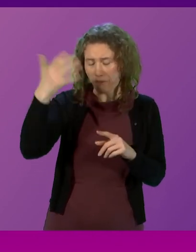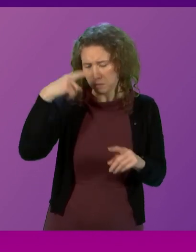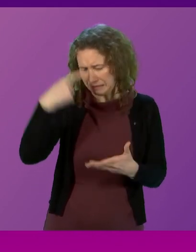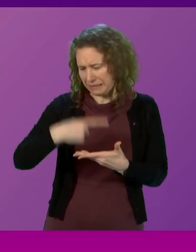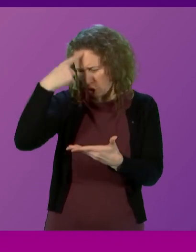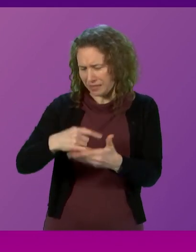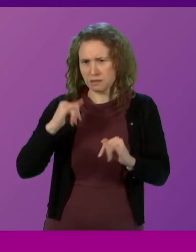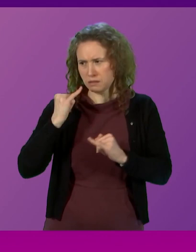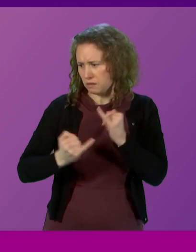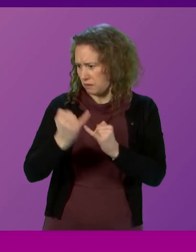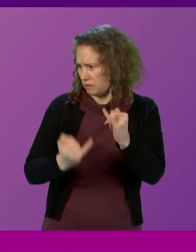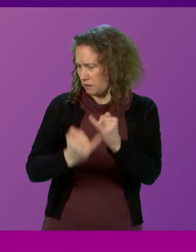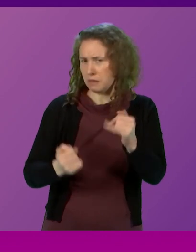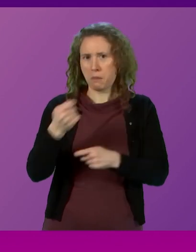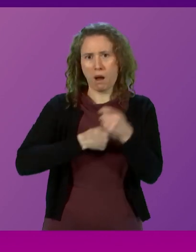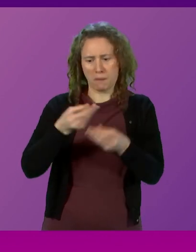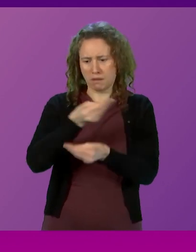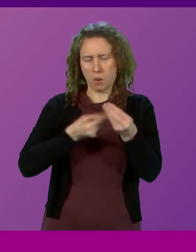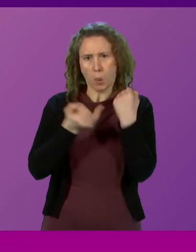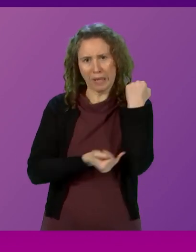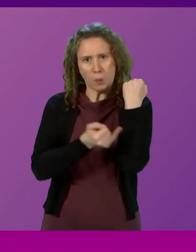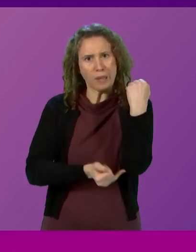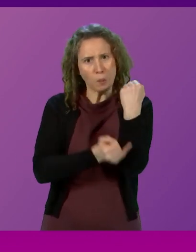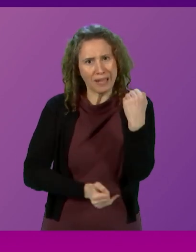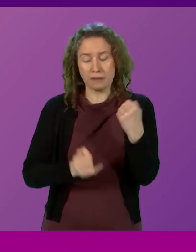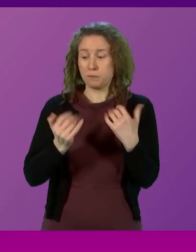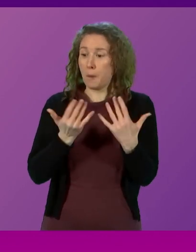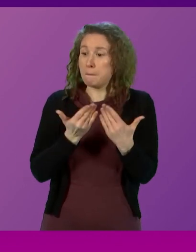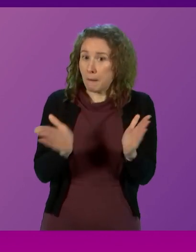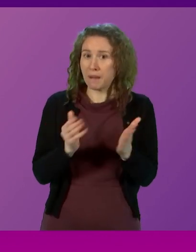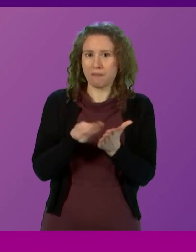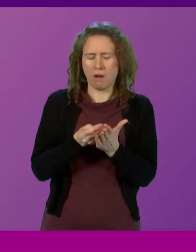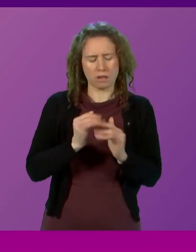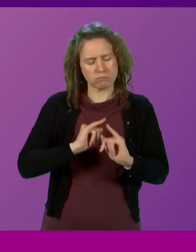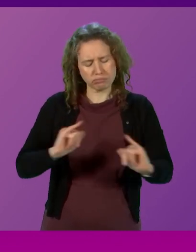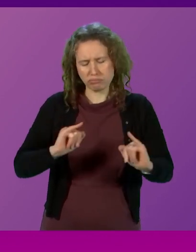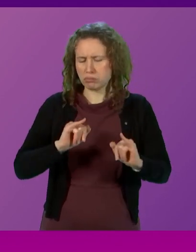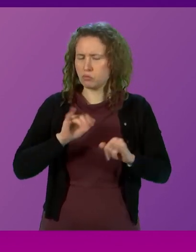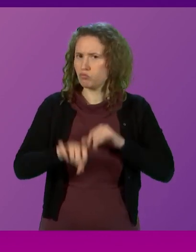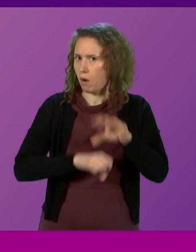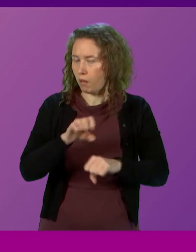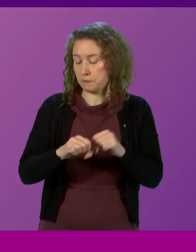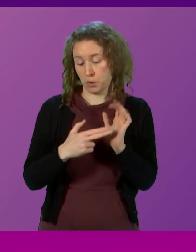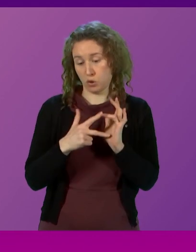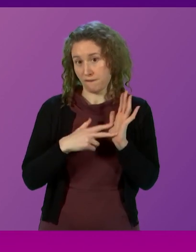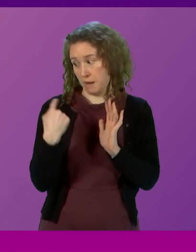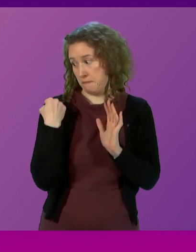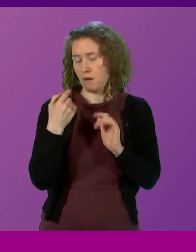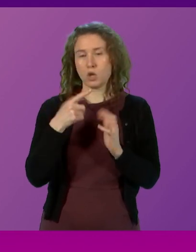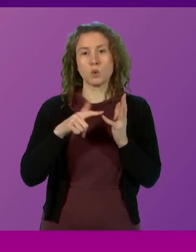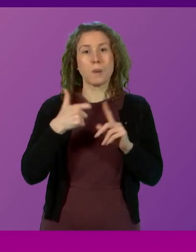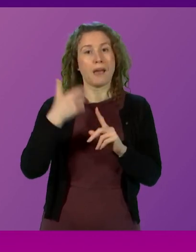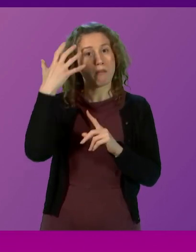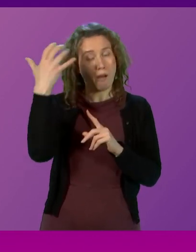made our economy weaker and put the public finances under tremendous strain. In November, the UK government set out